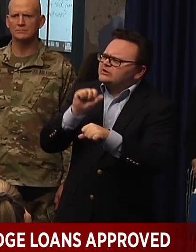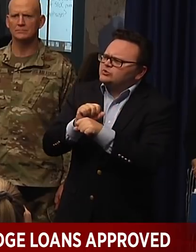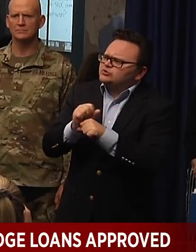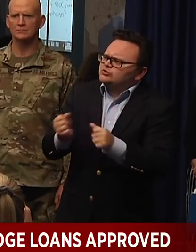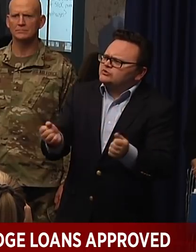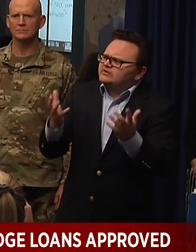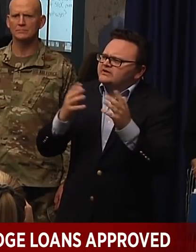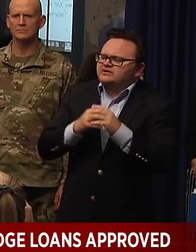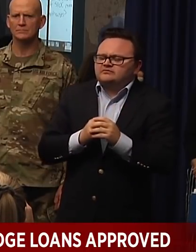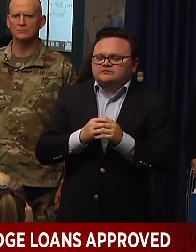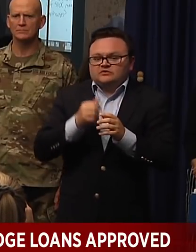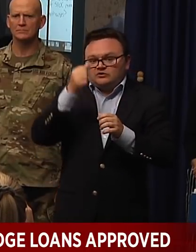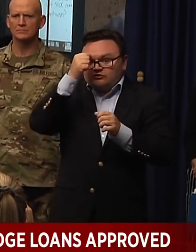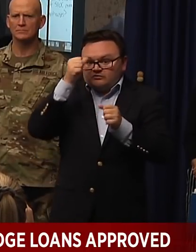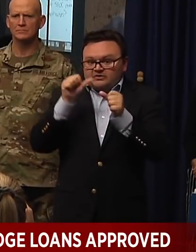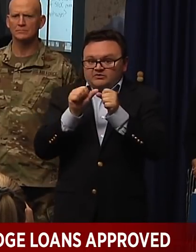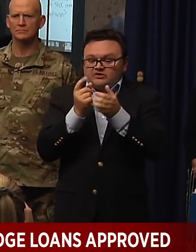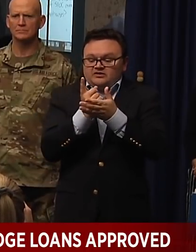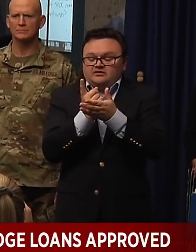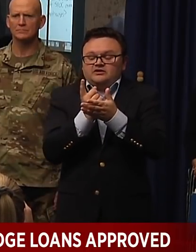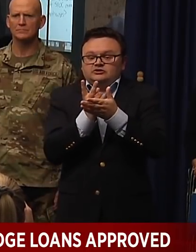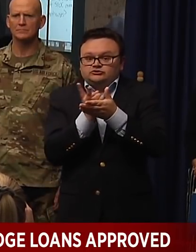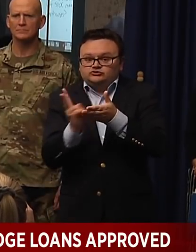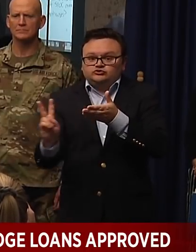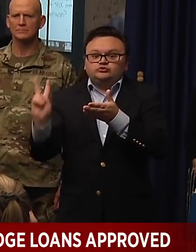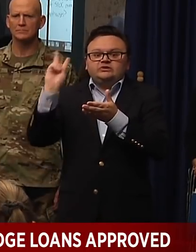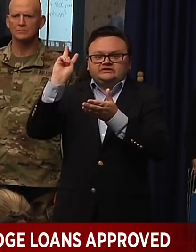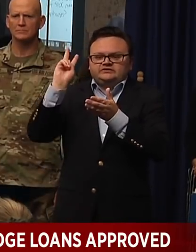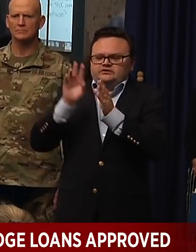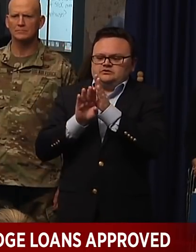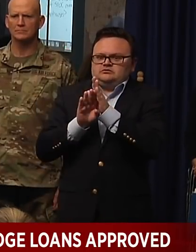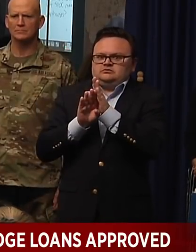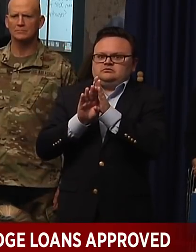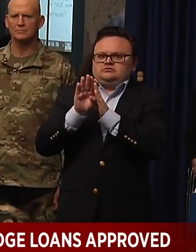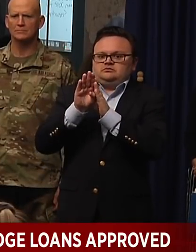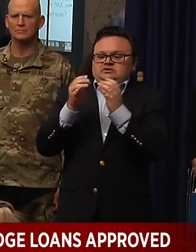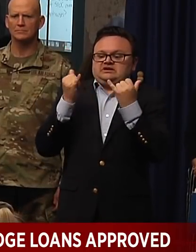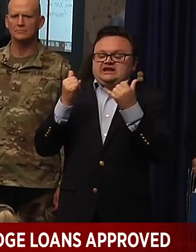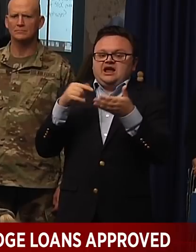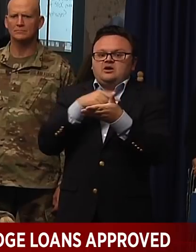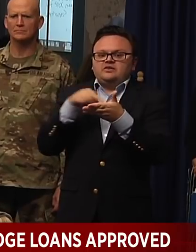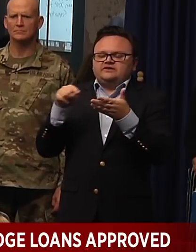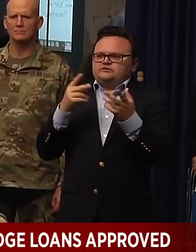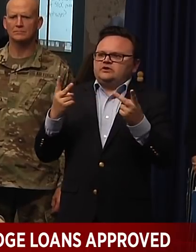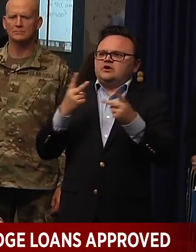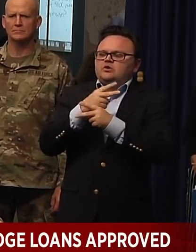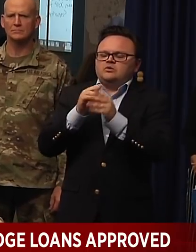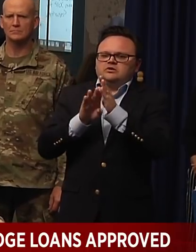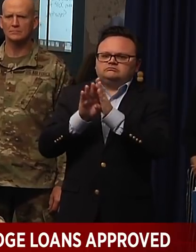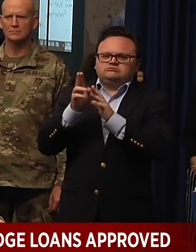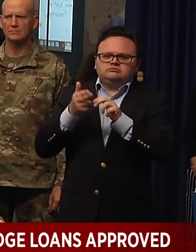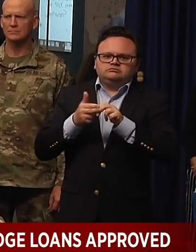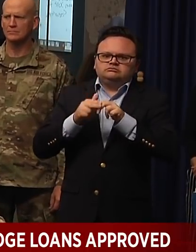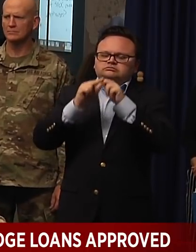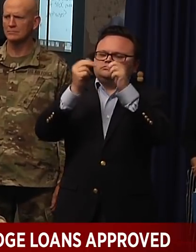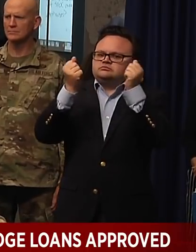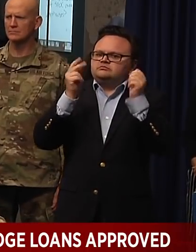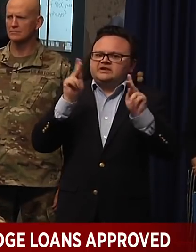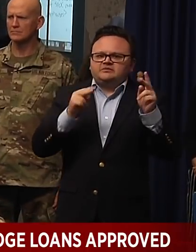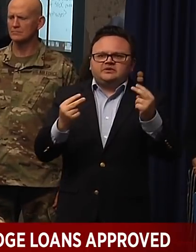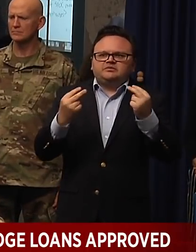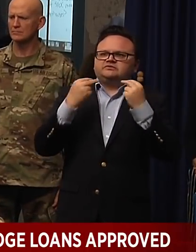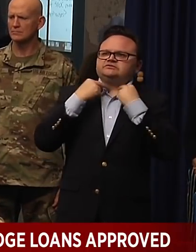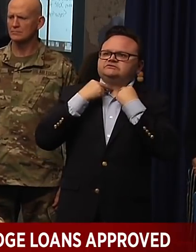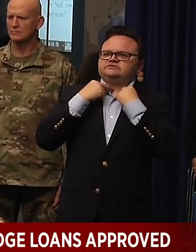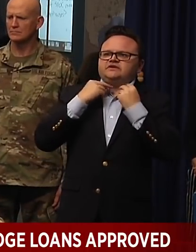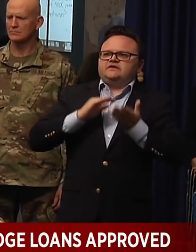you know, increase last week, and then an even bigger spike this week, and you can understand why that would be the case. But I've directed